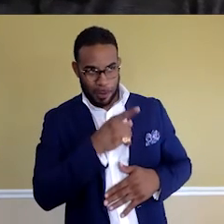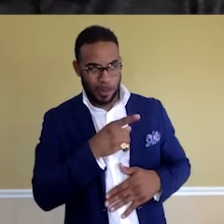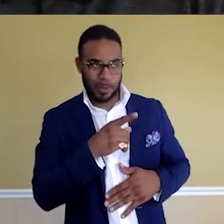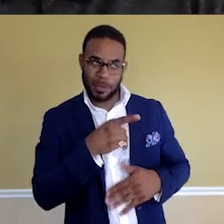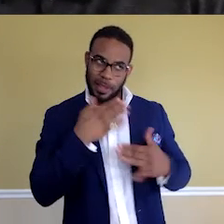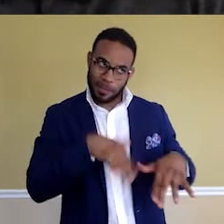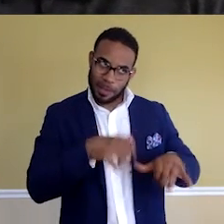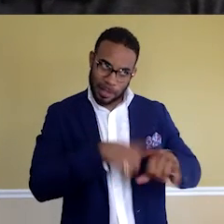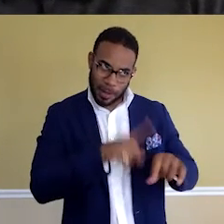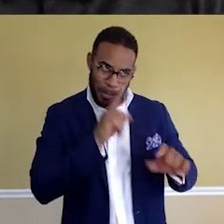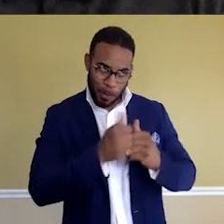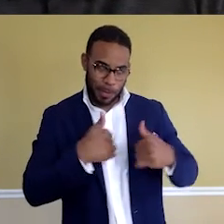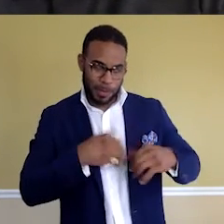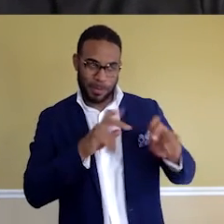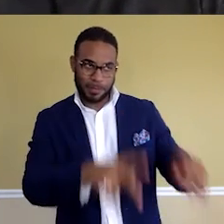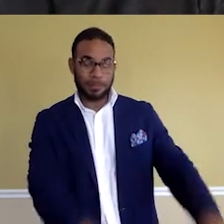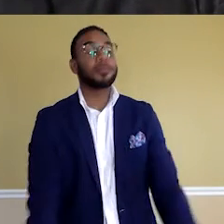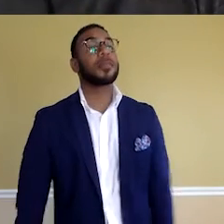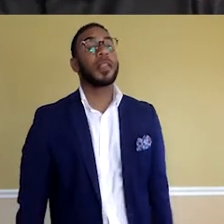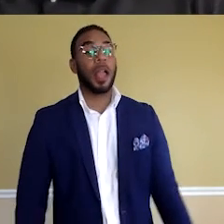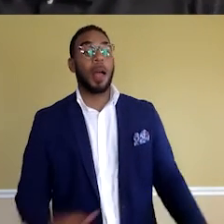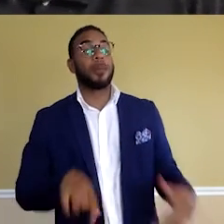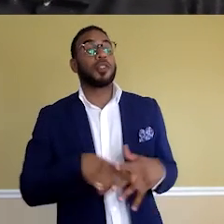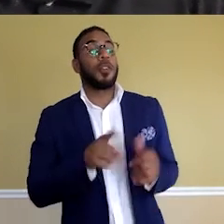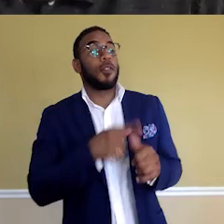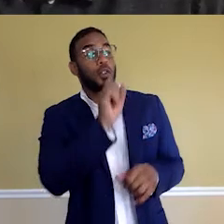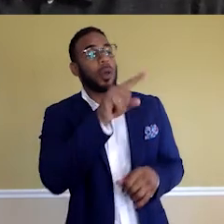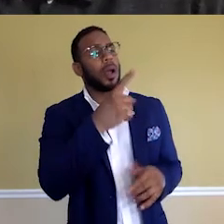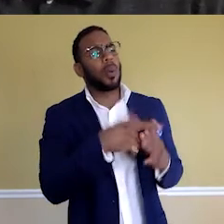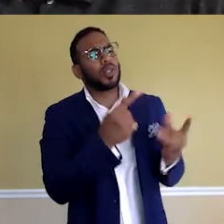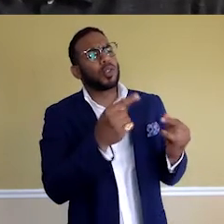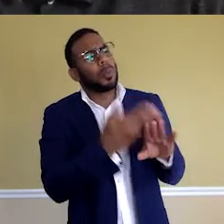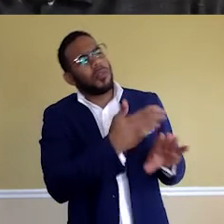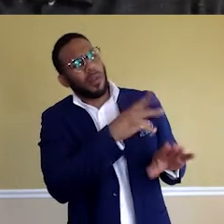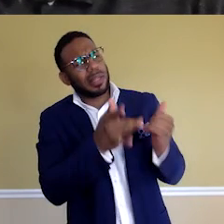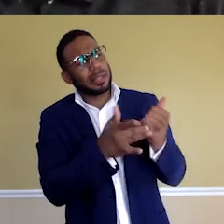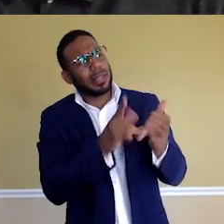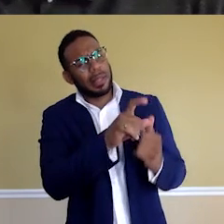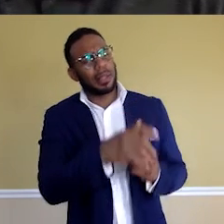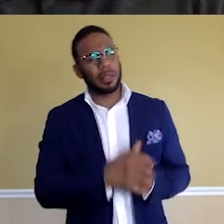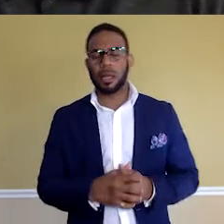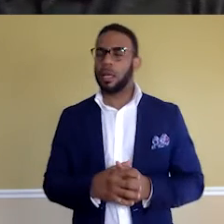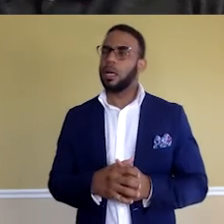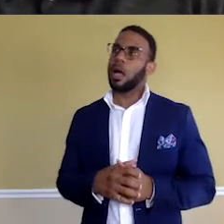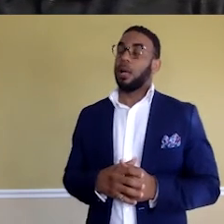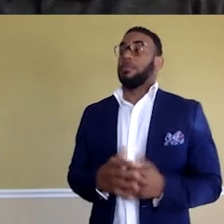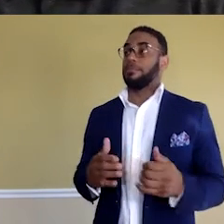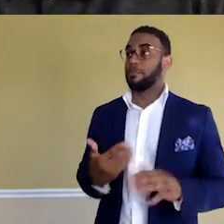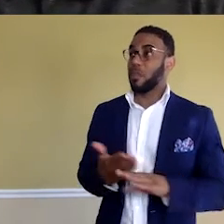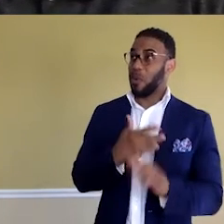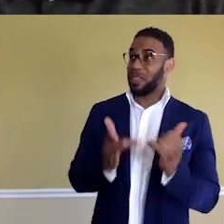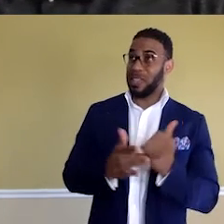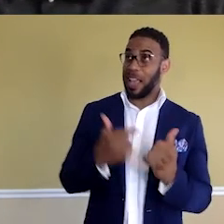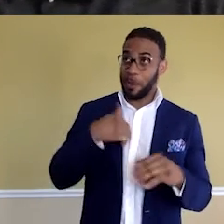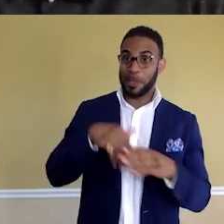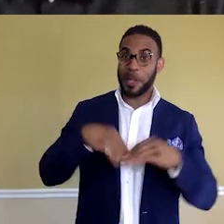for taking this time to be with me. So I'm just going to start with the first question. What did you do before tech? Oh, before tech, I was in the marketing world.